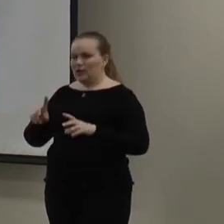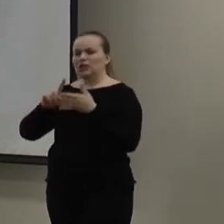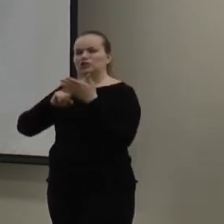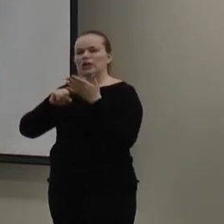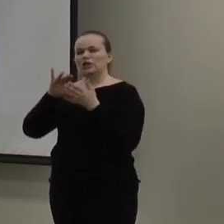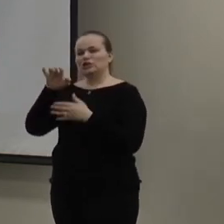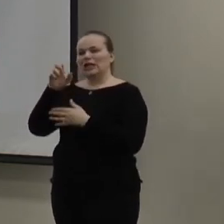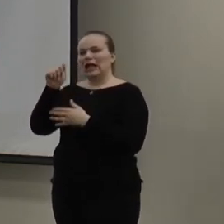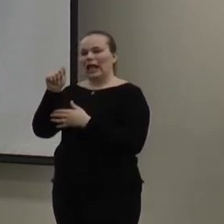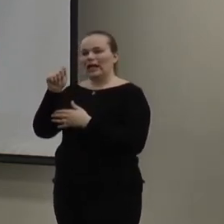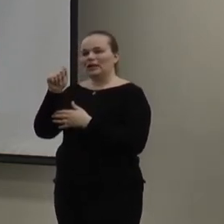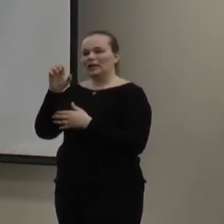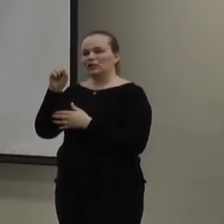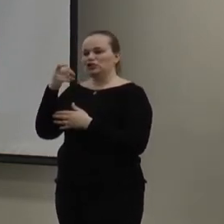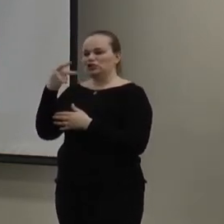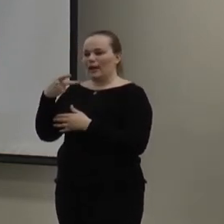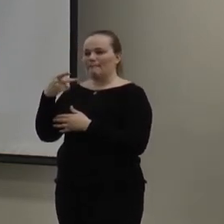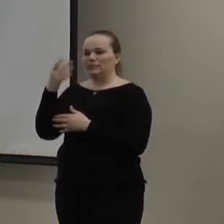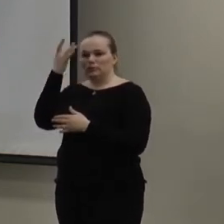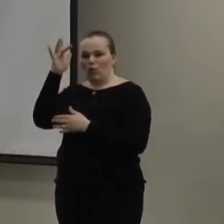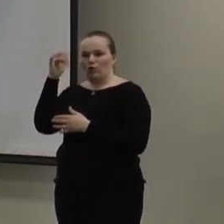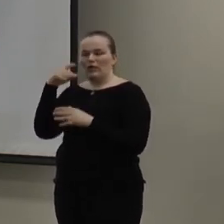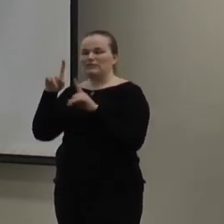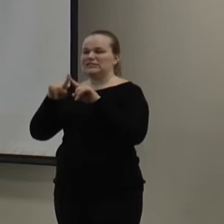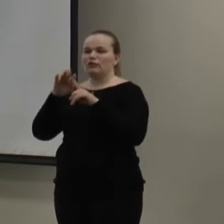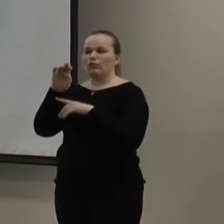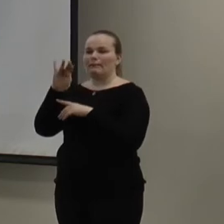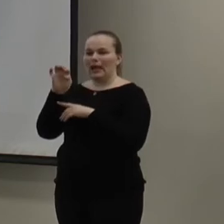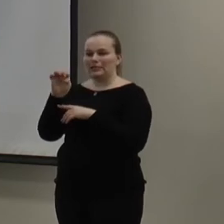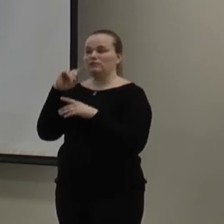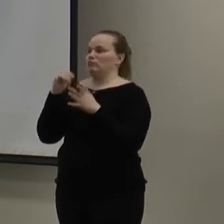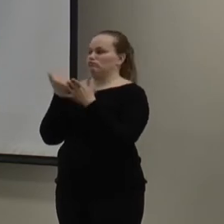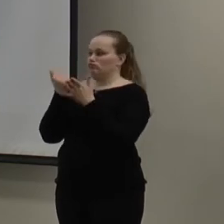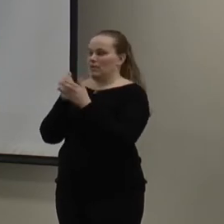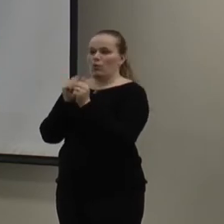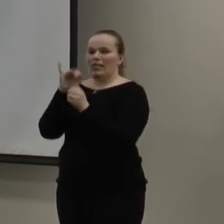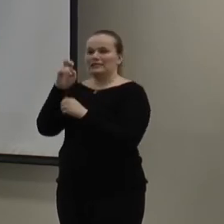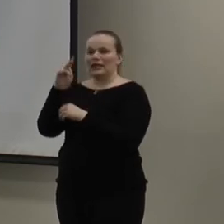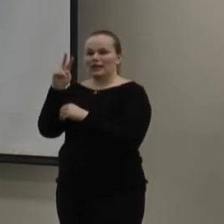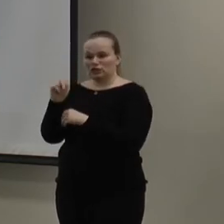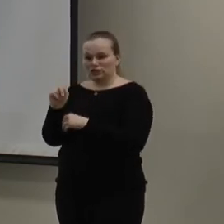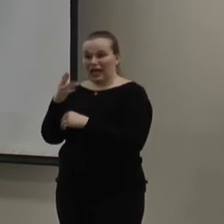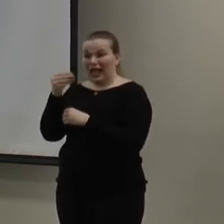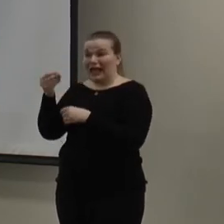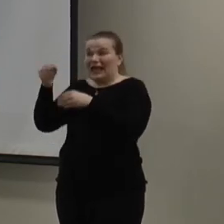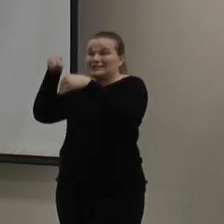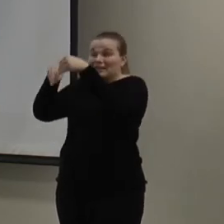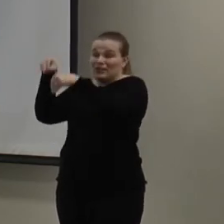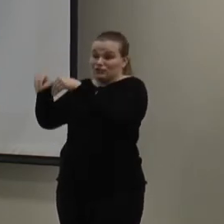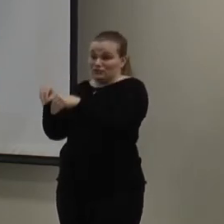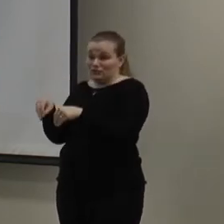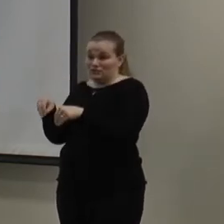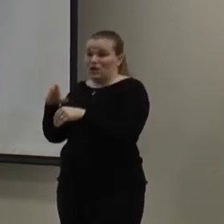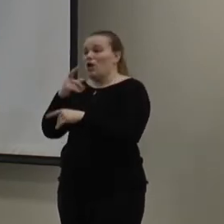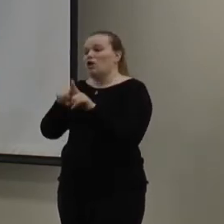check out JEA ShopSmart. They have a lot of incentives, rebates for helping with insulation, installation, and